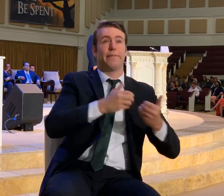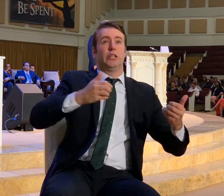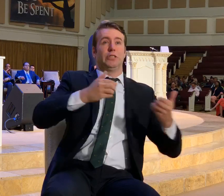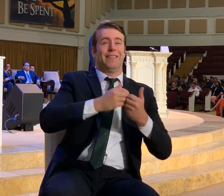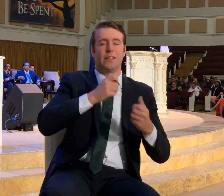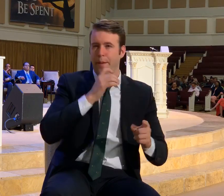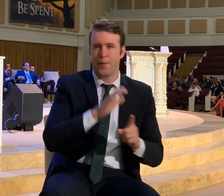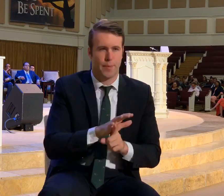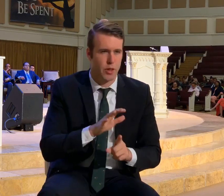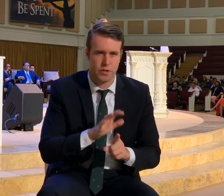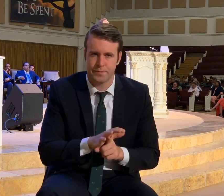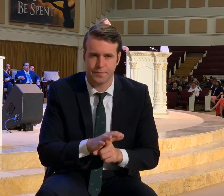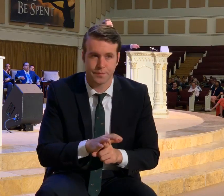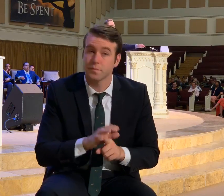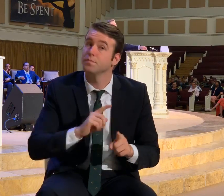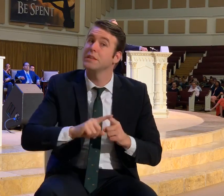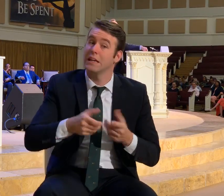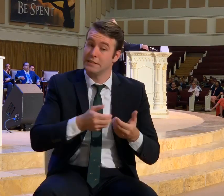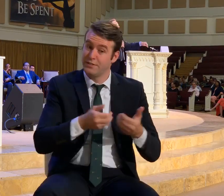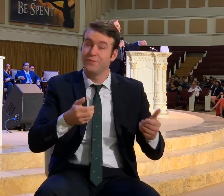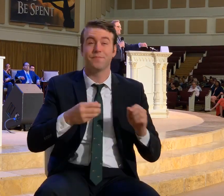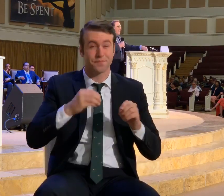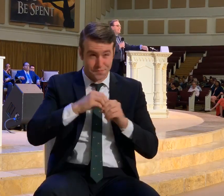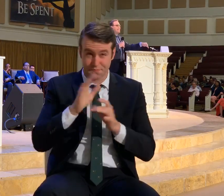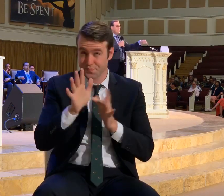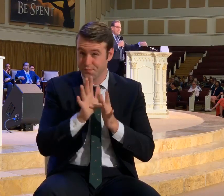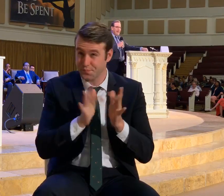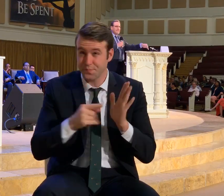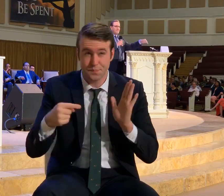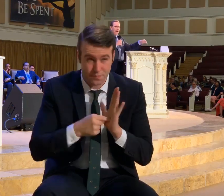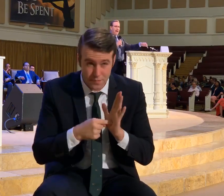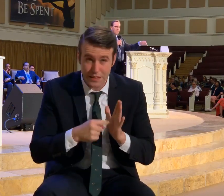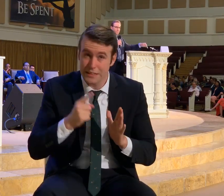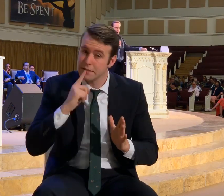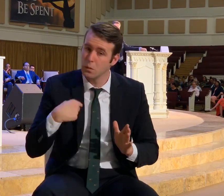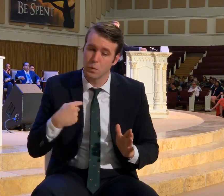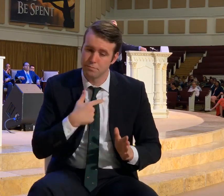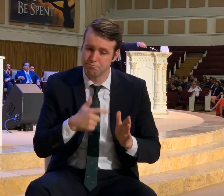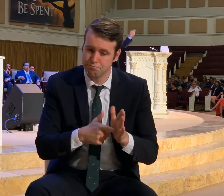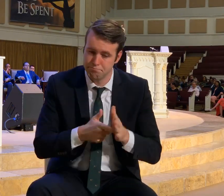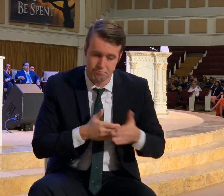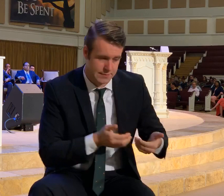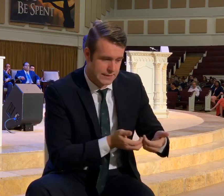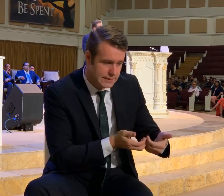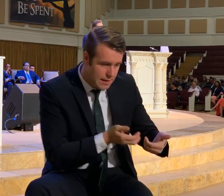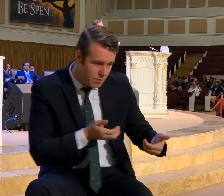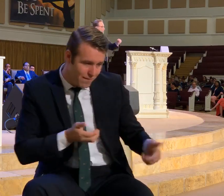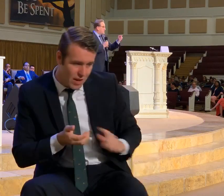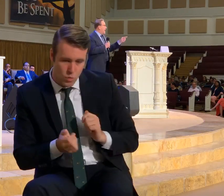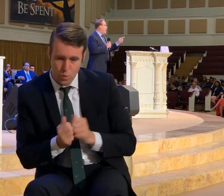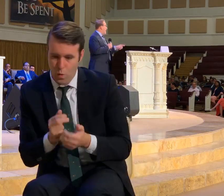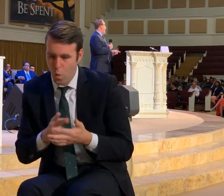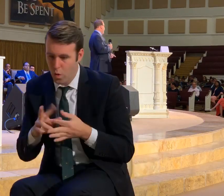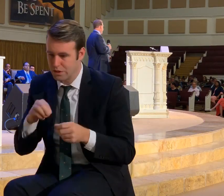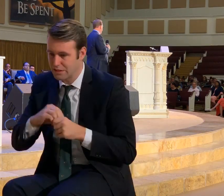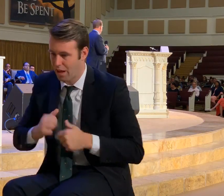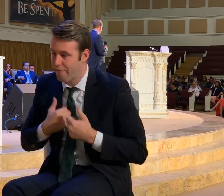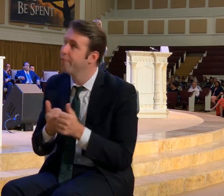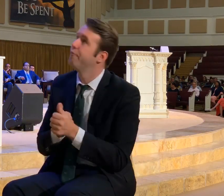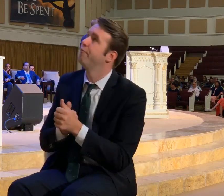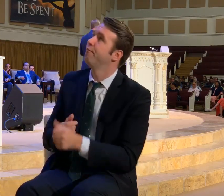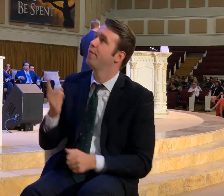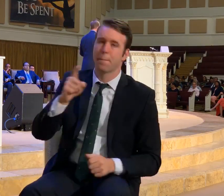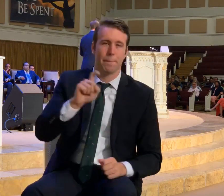day Christianity. But it's still in the book. It takes the sanctifying process of the Holy Ghost in our life.